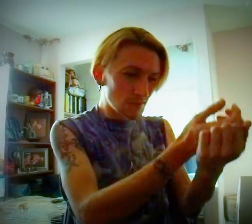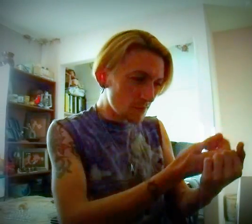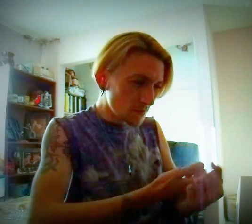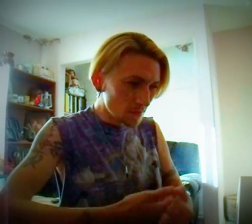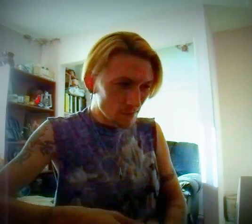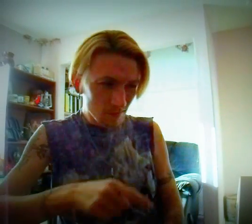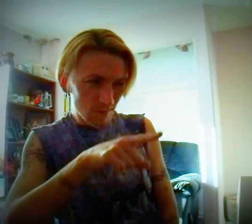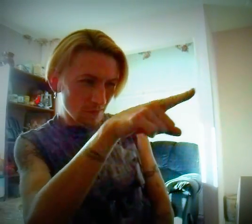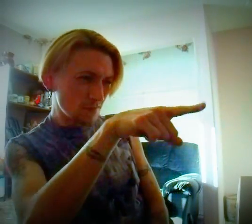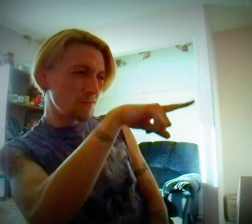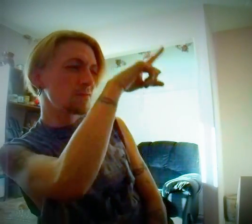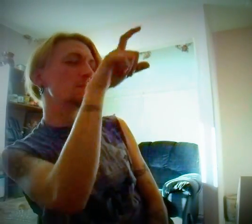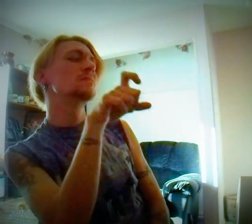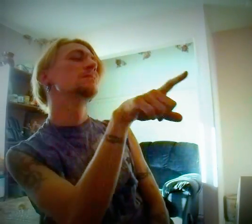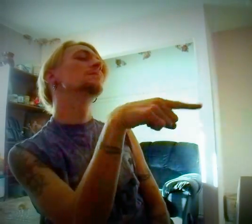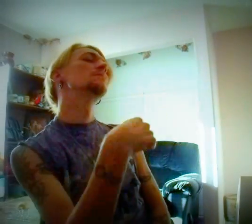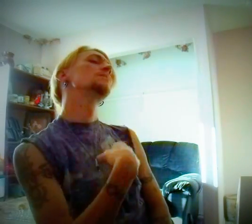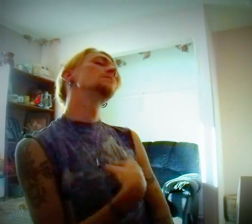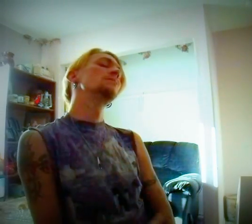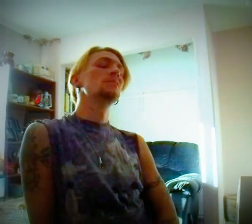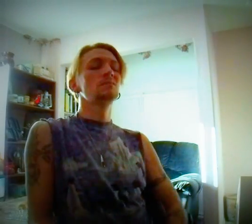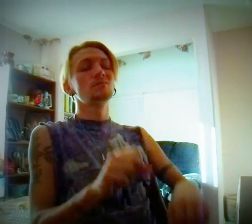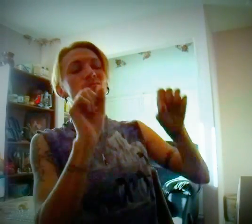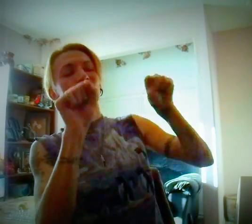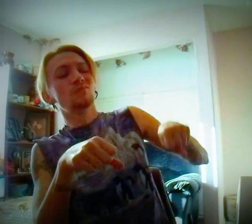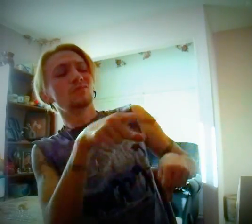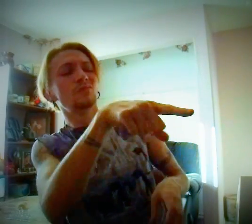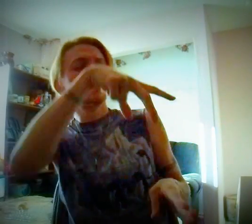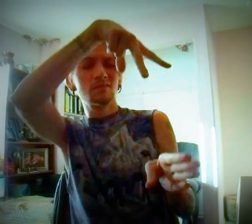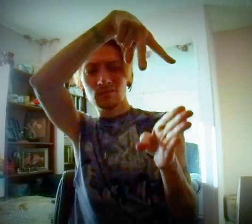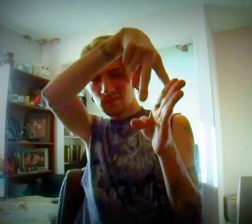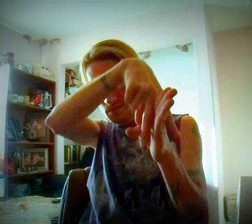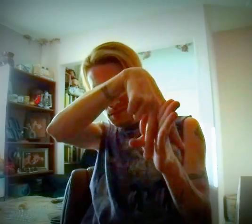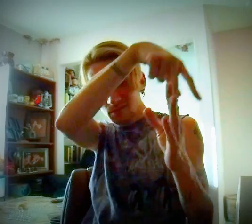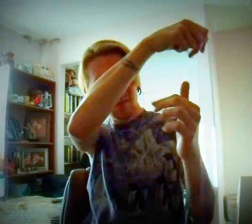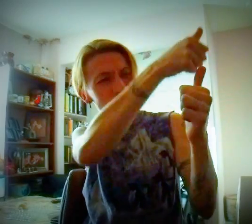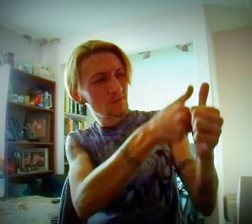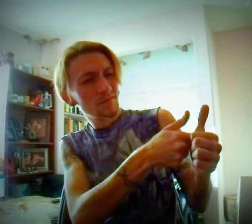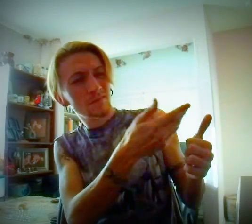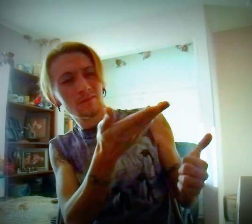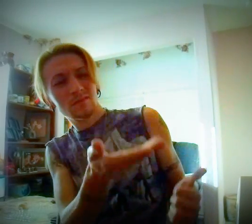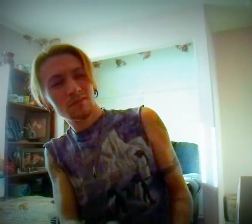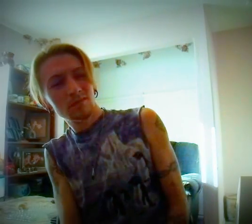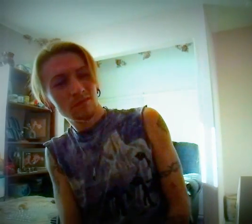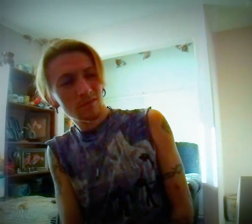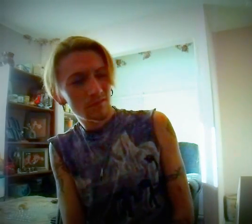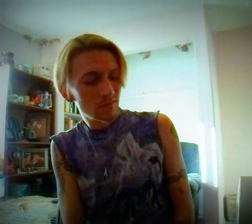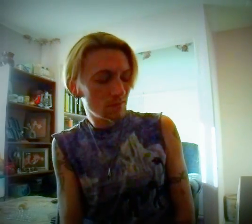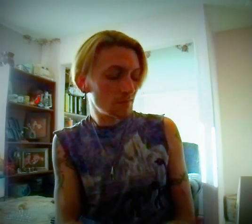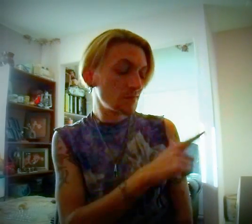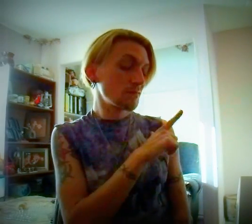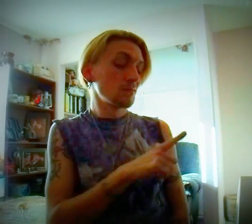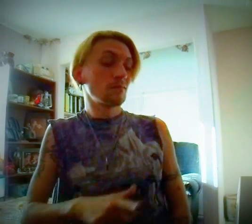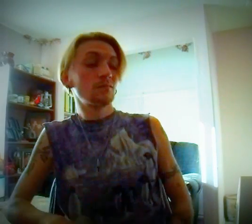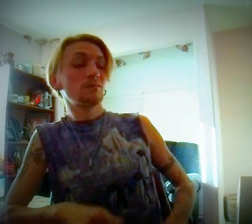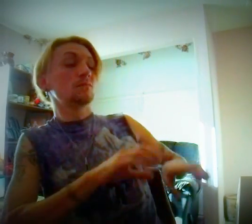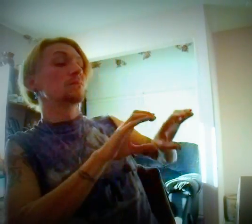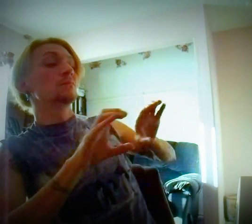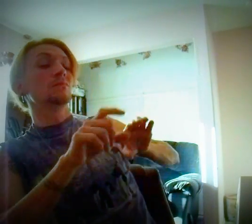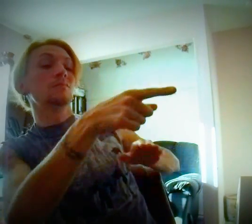You question me Can you write anything? Lord, do you